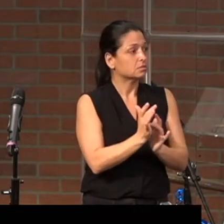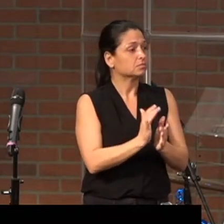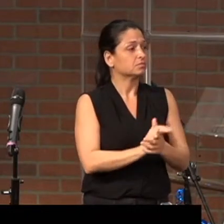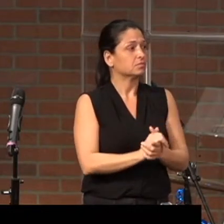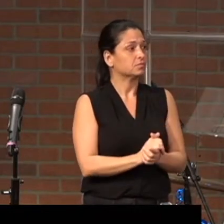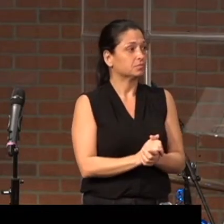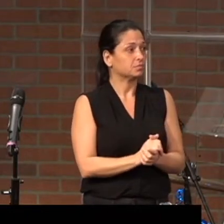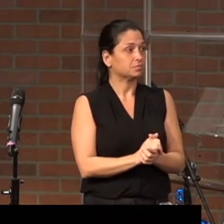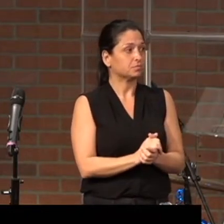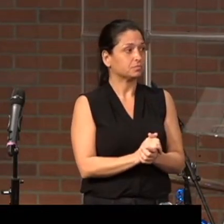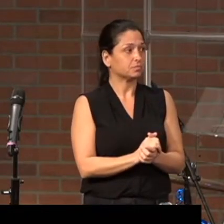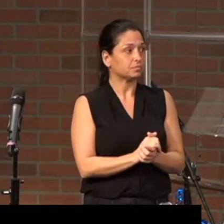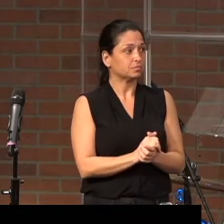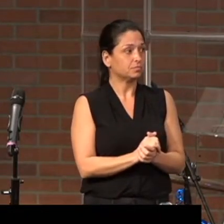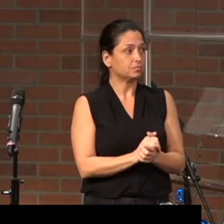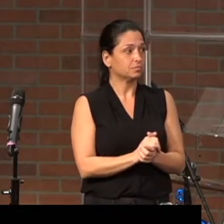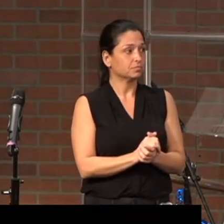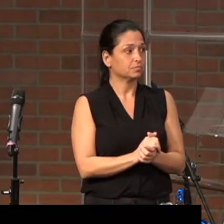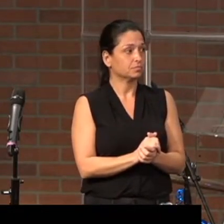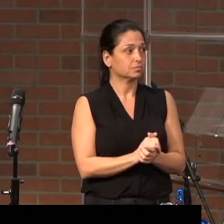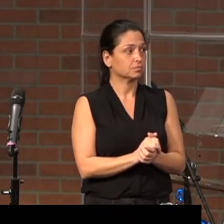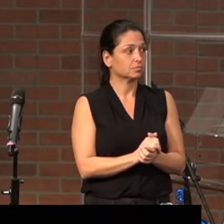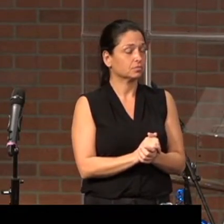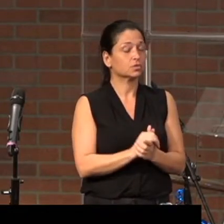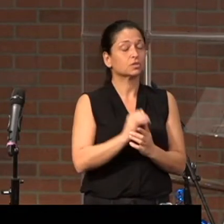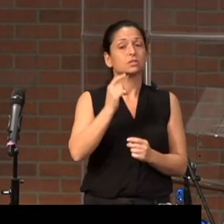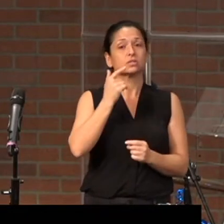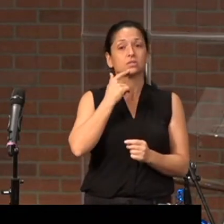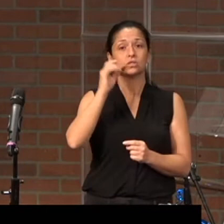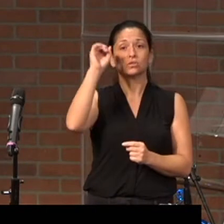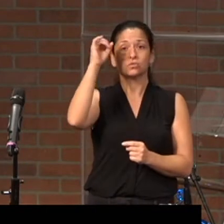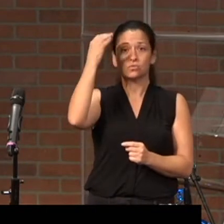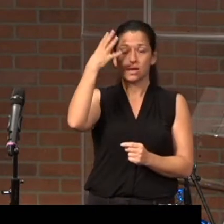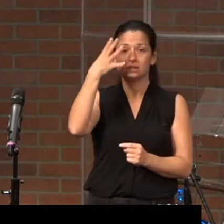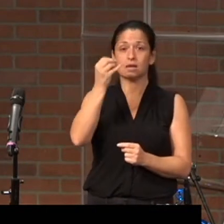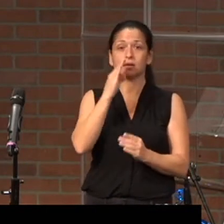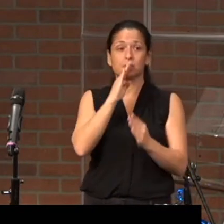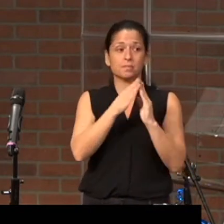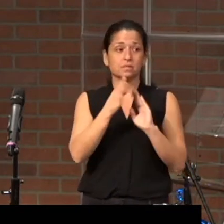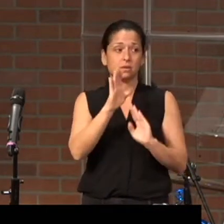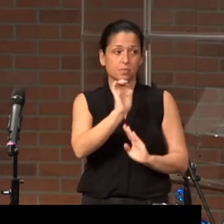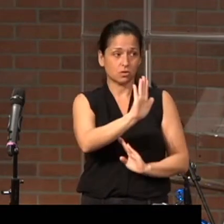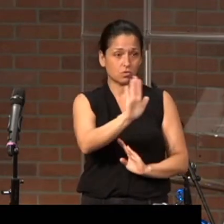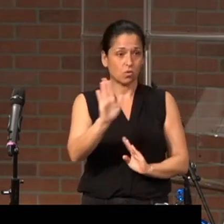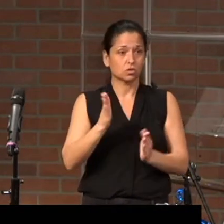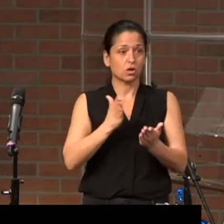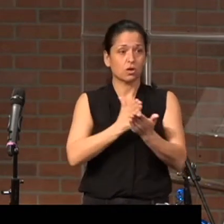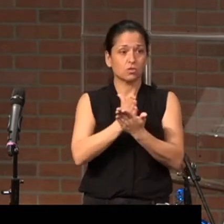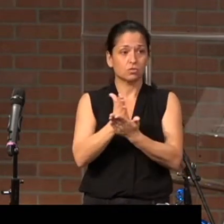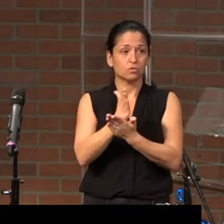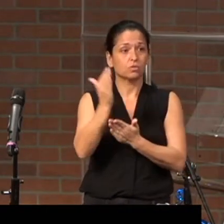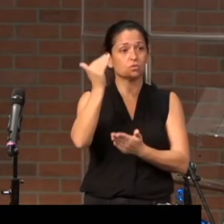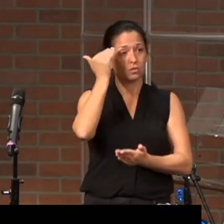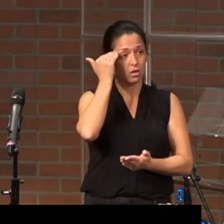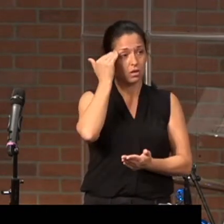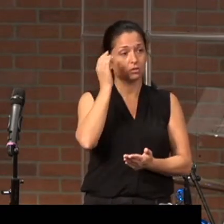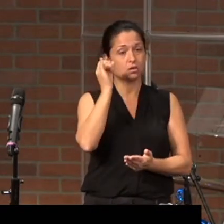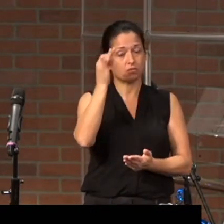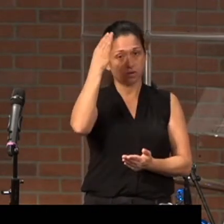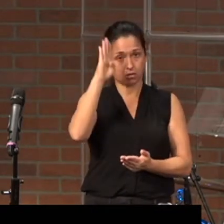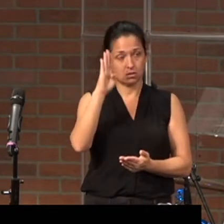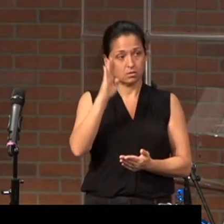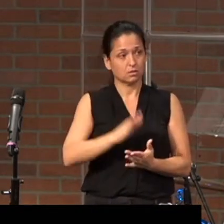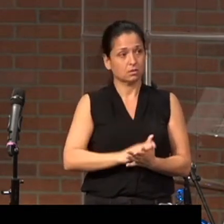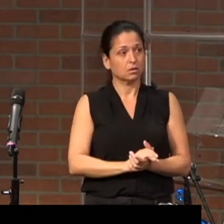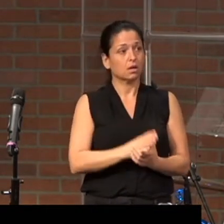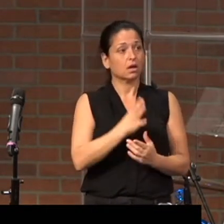Jesus, grace and peace be yours through the knowledge of God